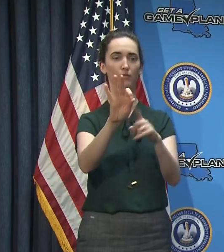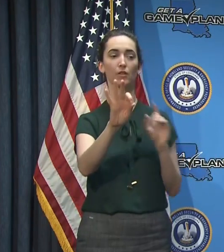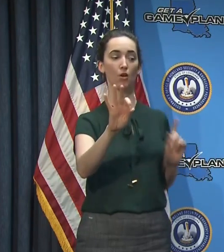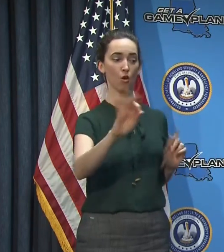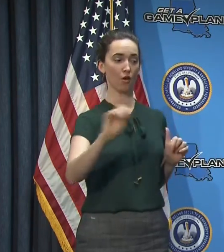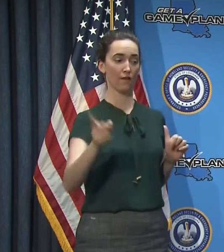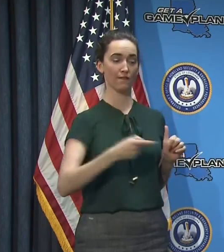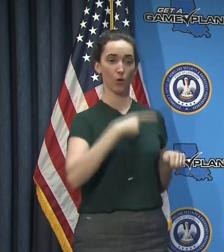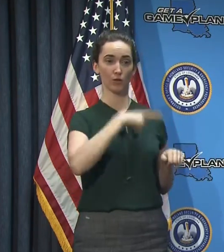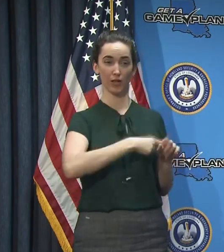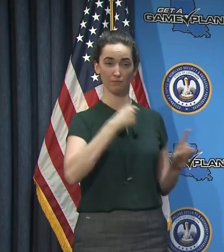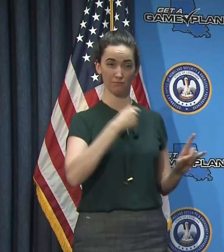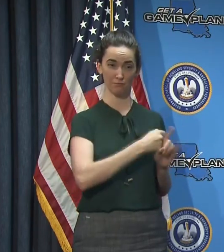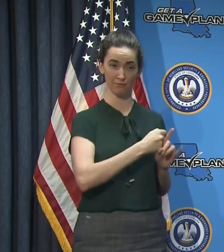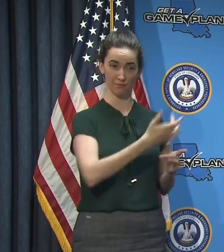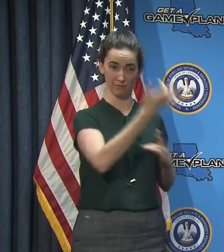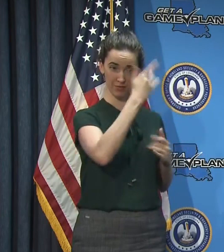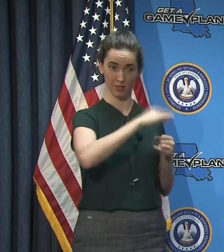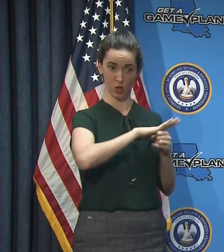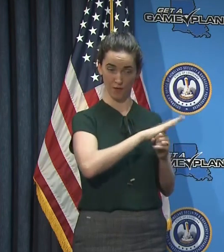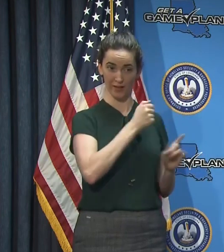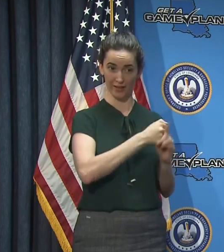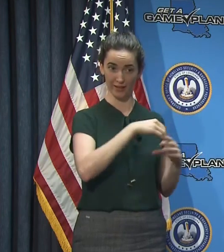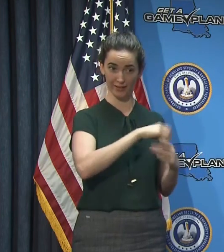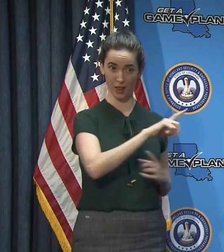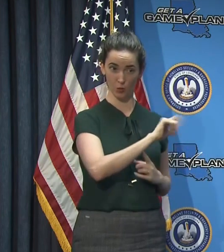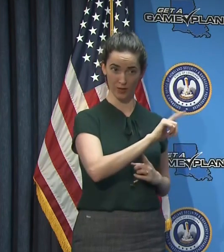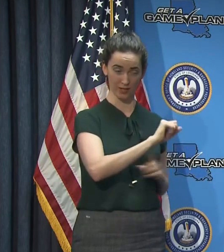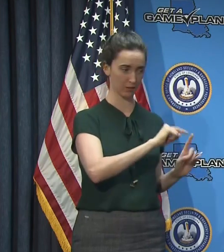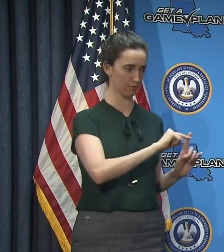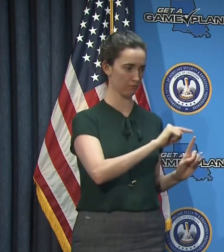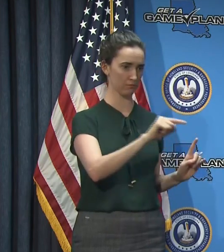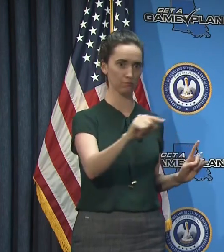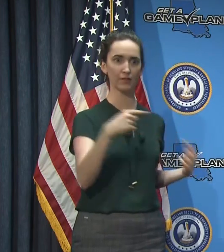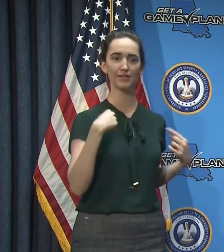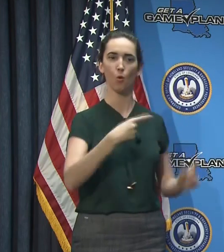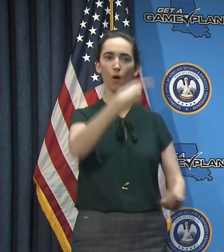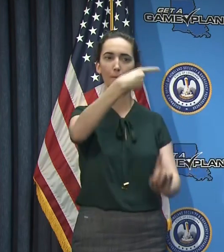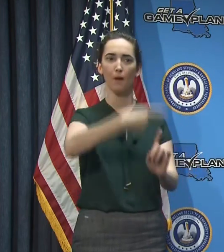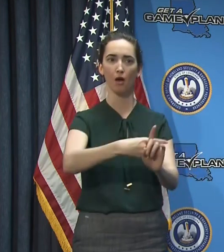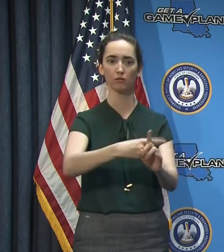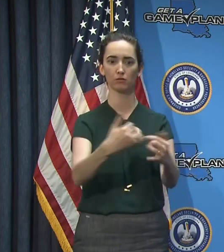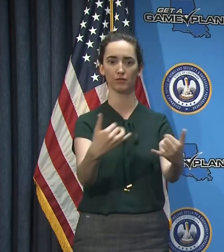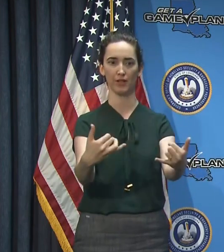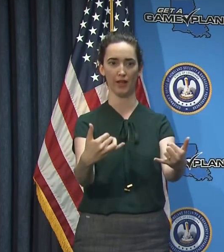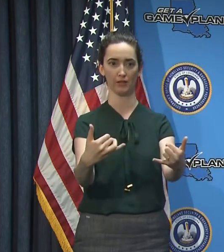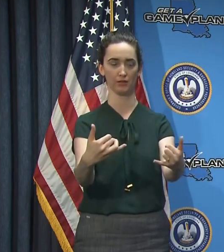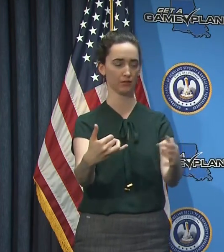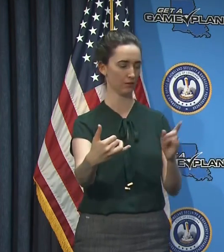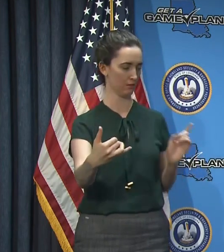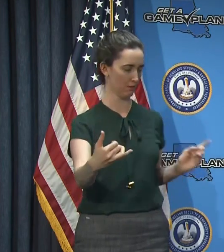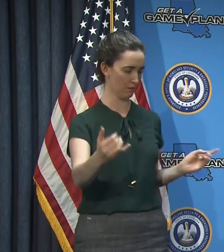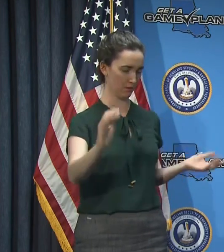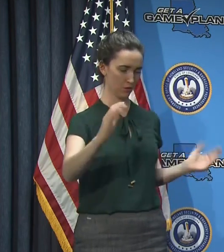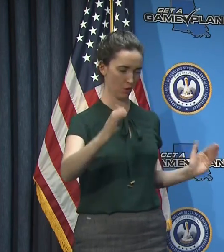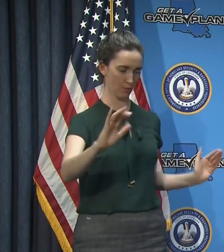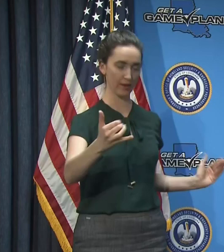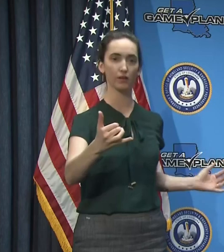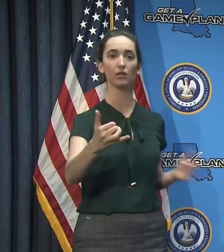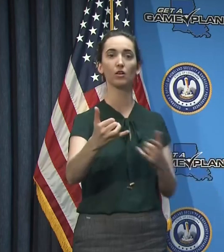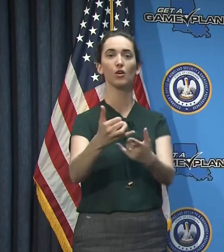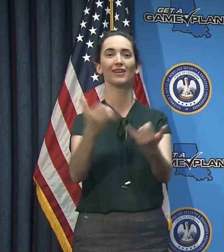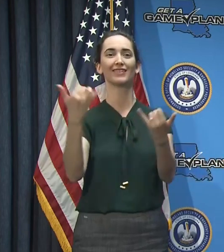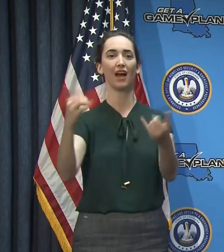our first case of COVID-19 in Louisiana. And here we are today and with the numbers that were announced